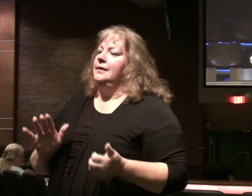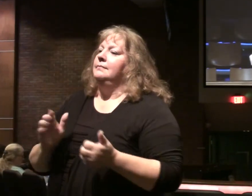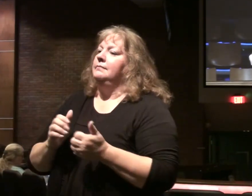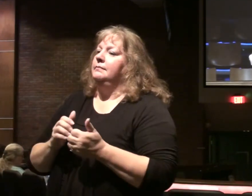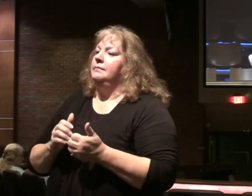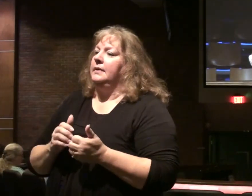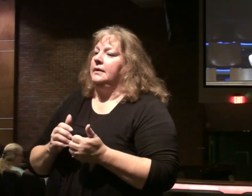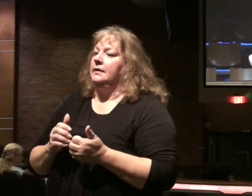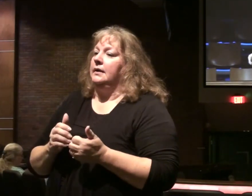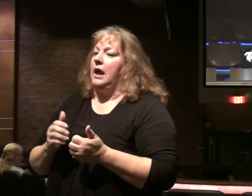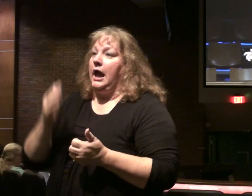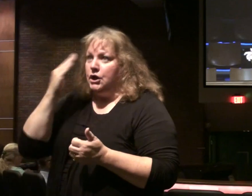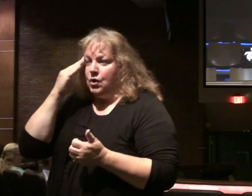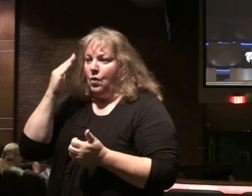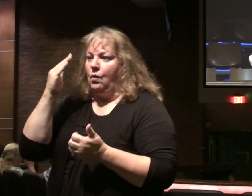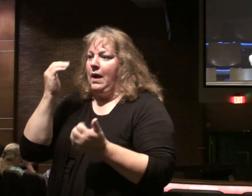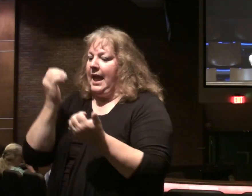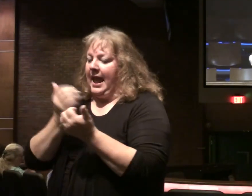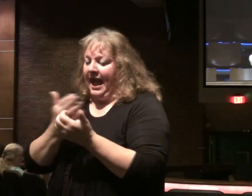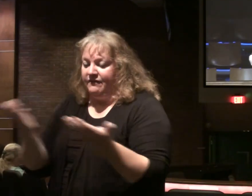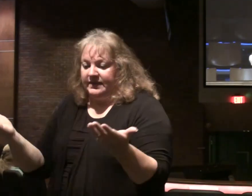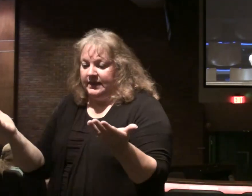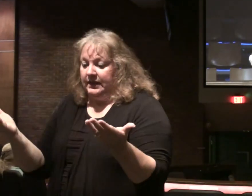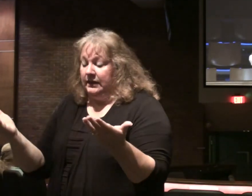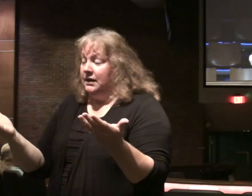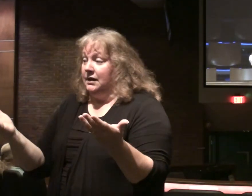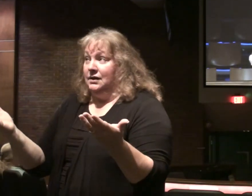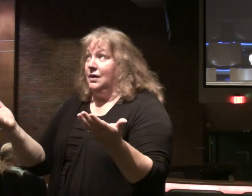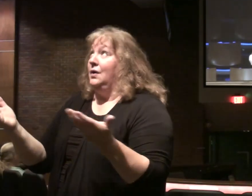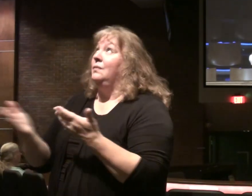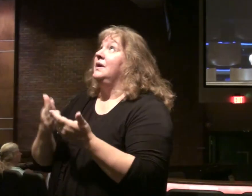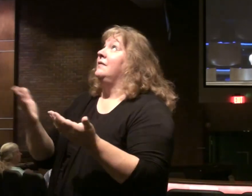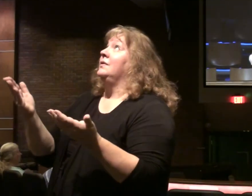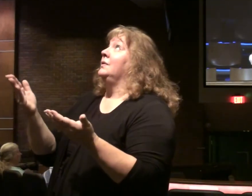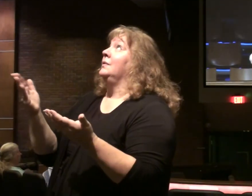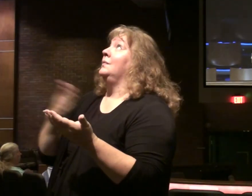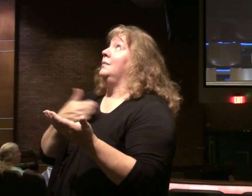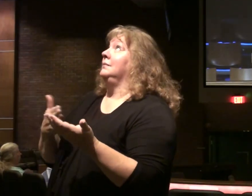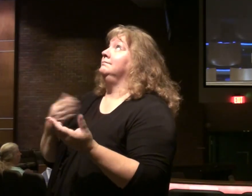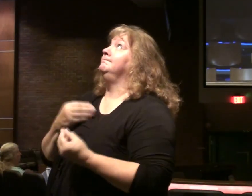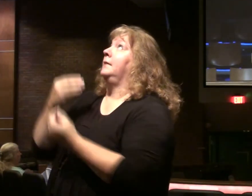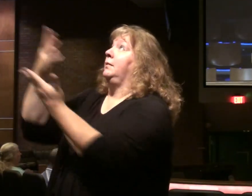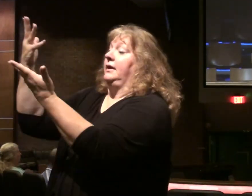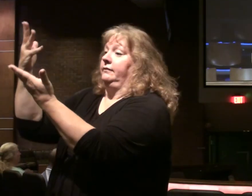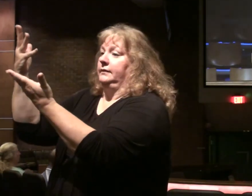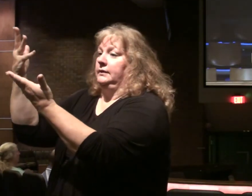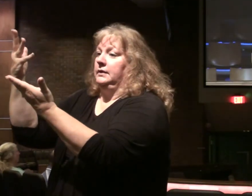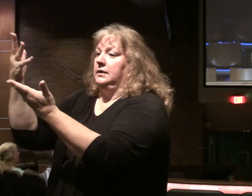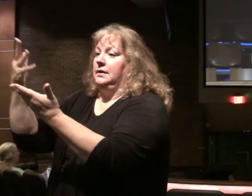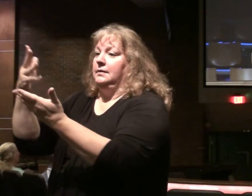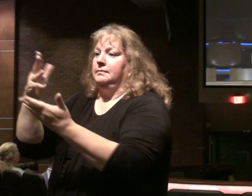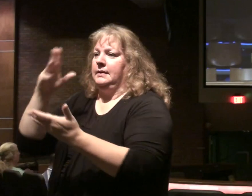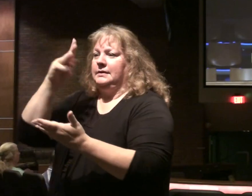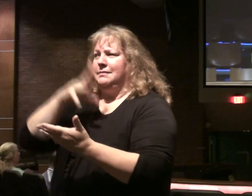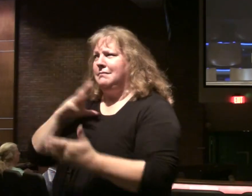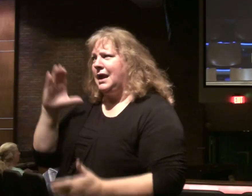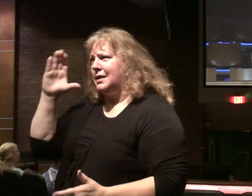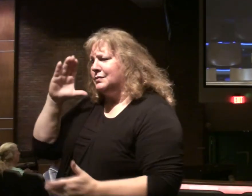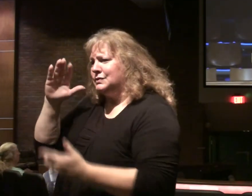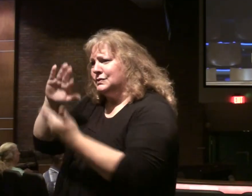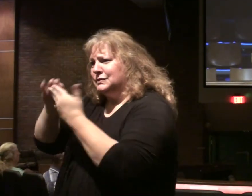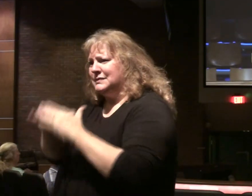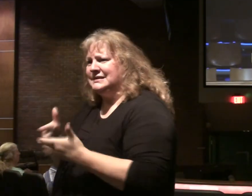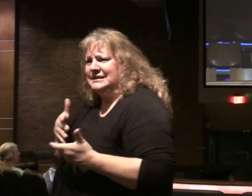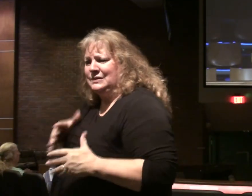everything's on the table. Lord, whatever you require of me, I'll give. But here, the man sues for peace so he's not